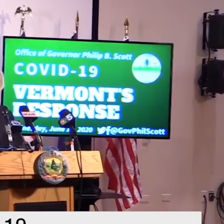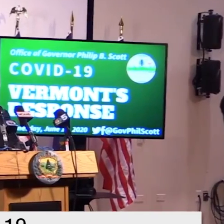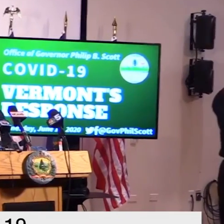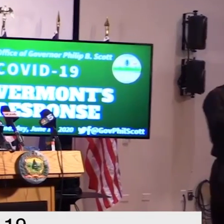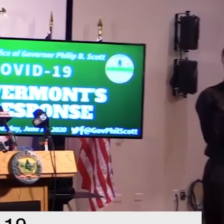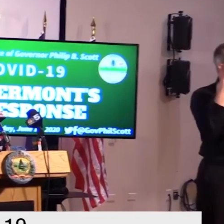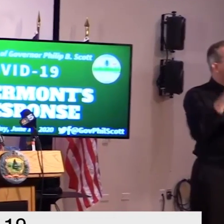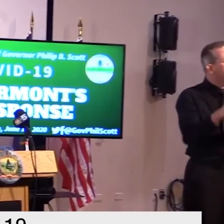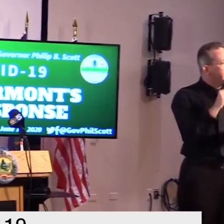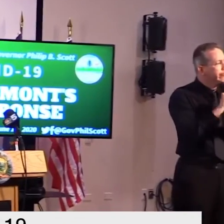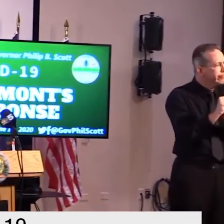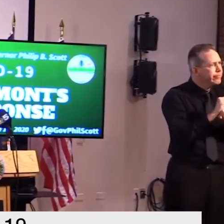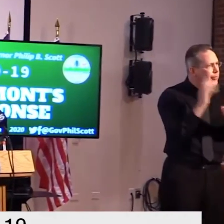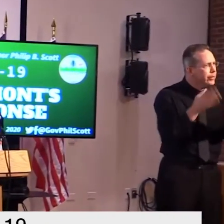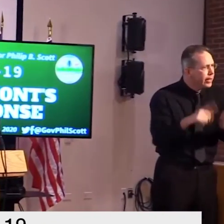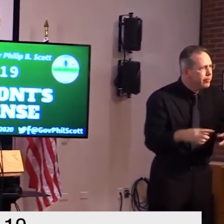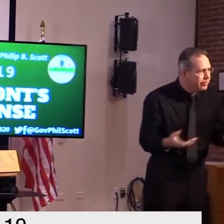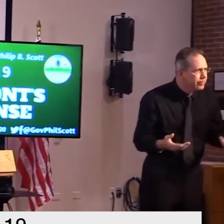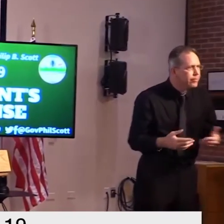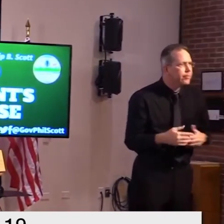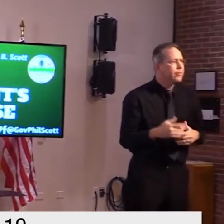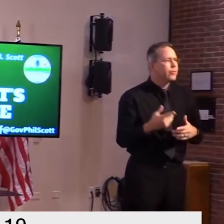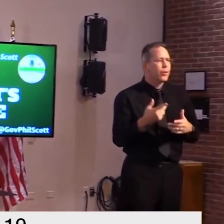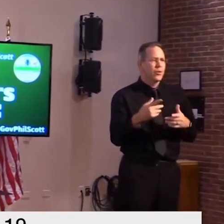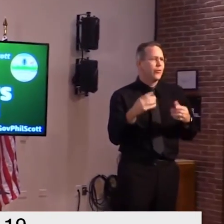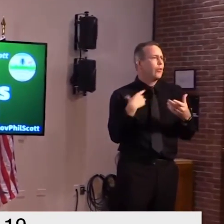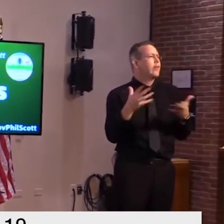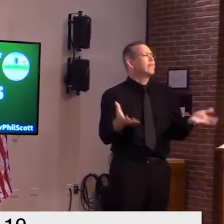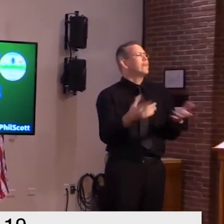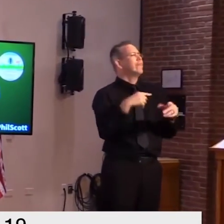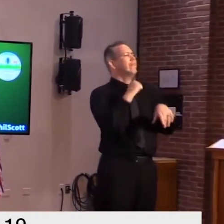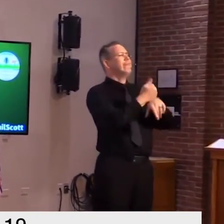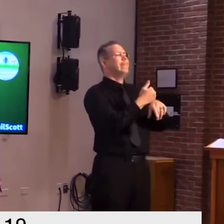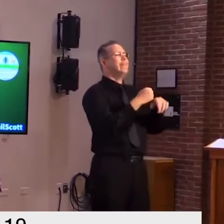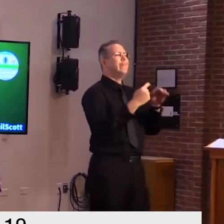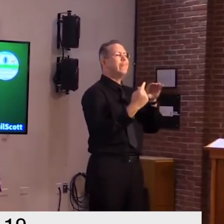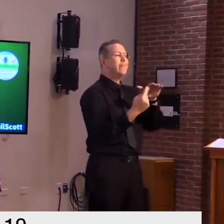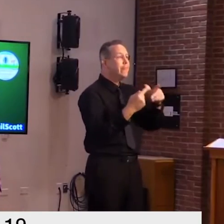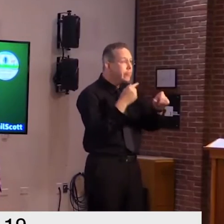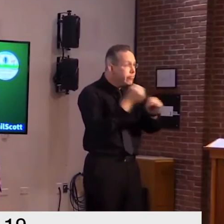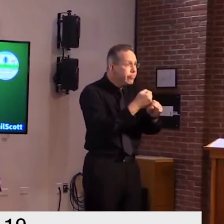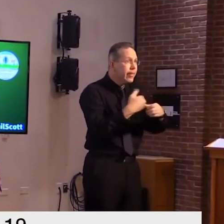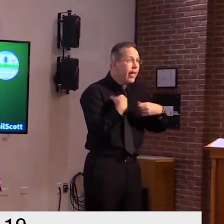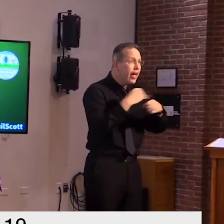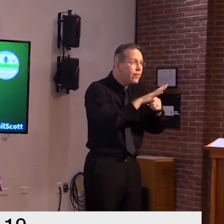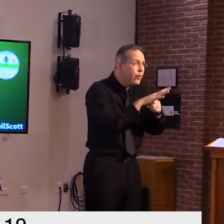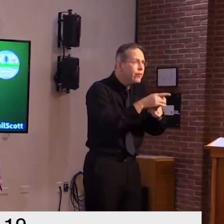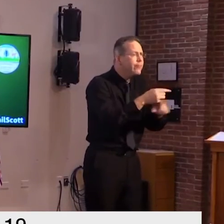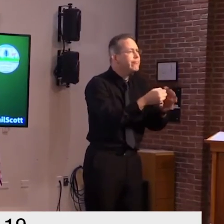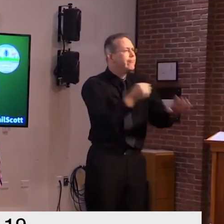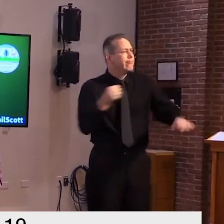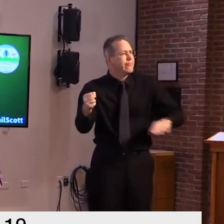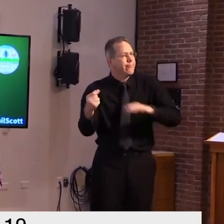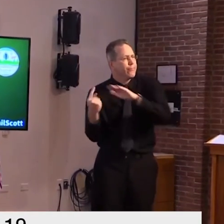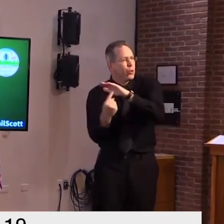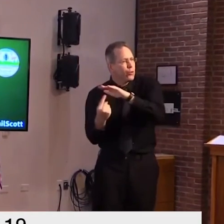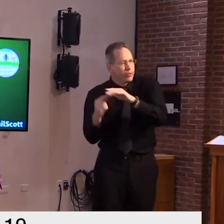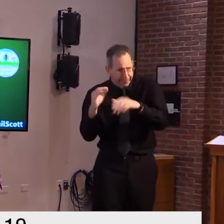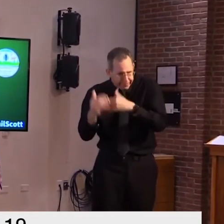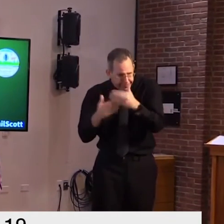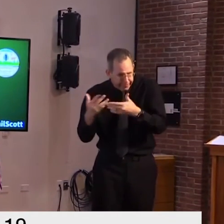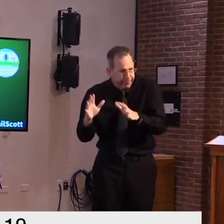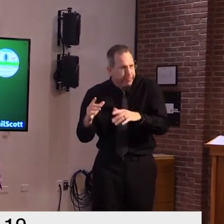place because uh as the greatest danger right now at the of correctional facilities